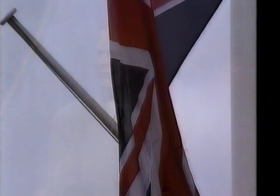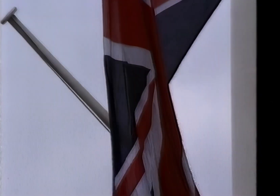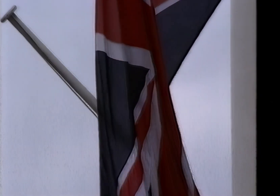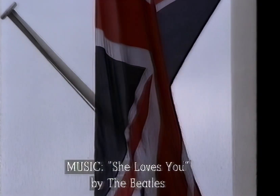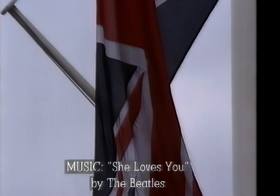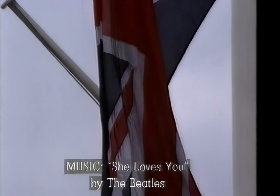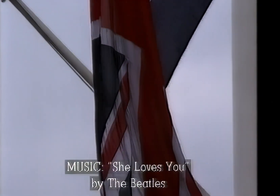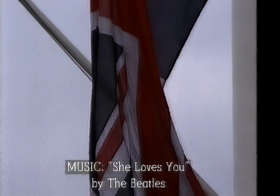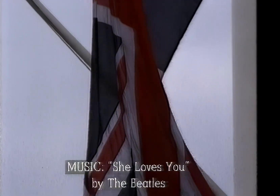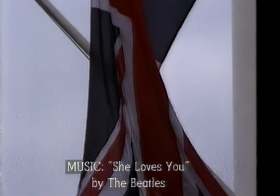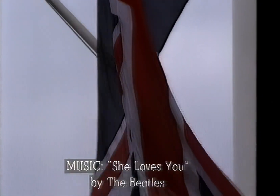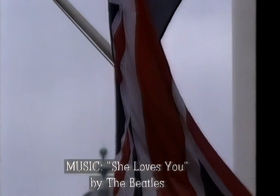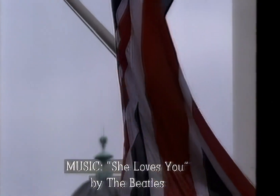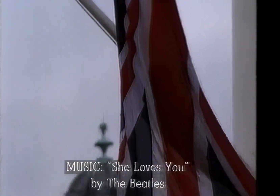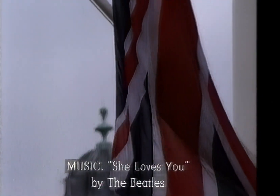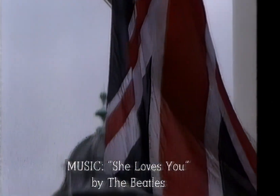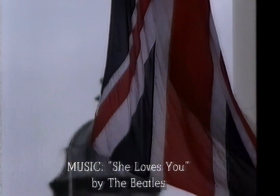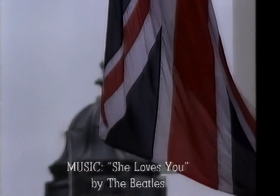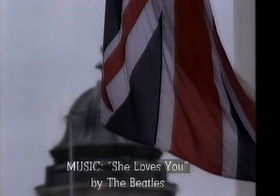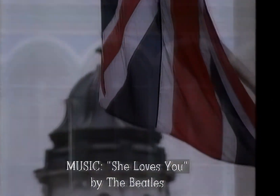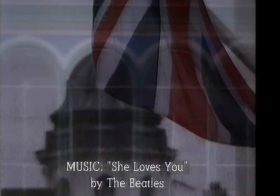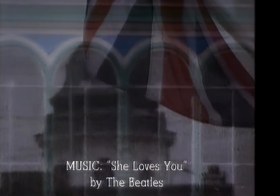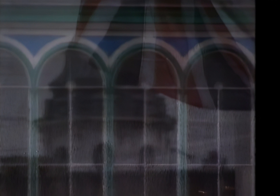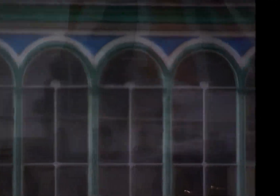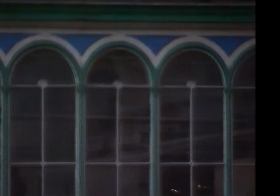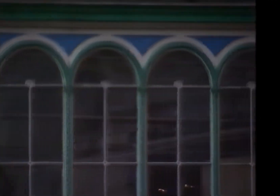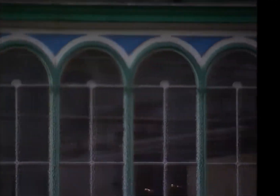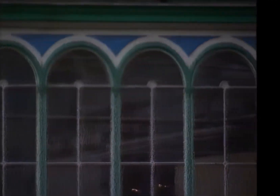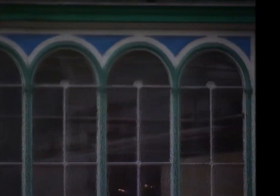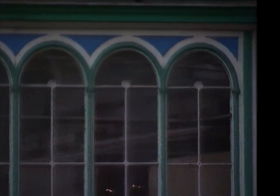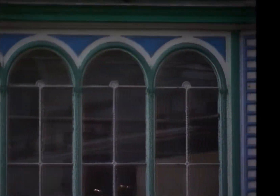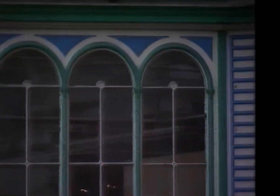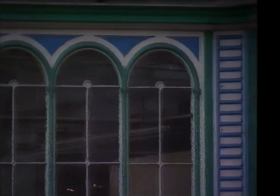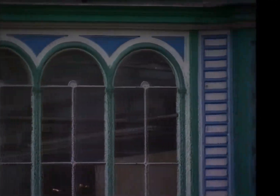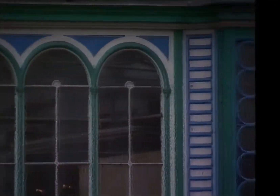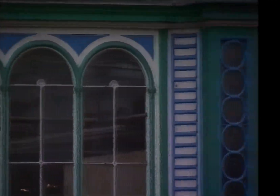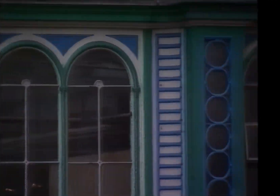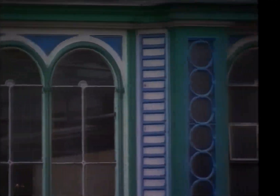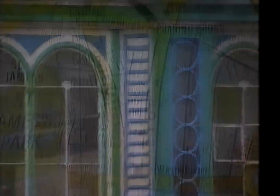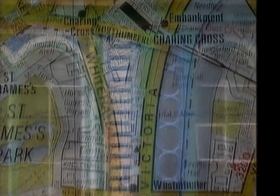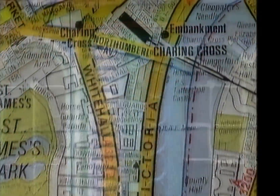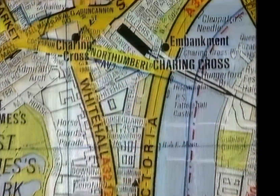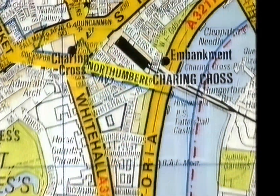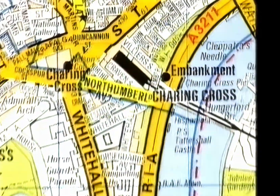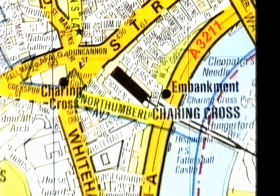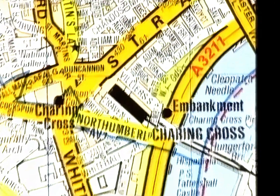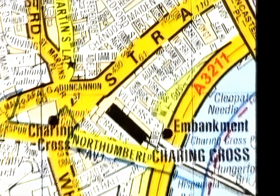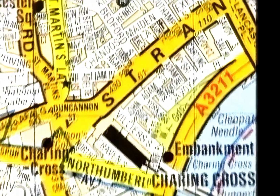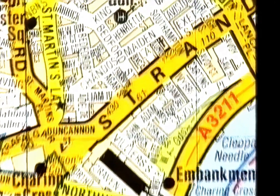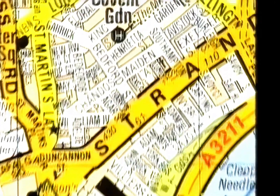She loves you, yeah, yeah, yeah She loves you, yeah, yeah, yeah She loves you, yeah,